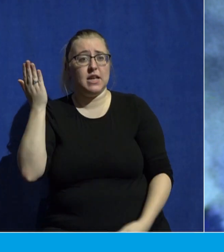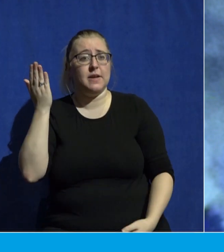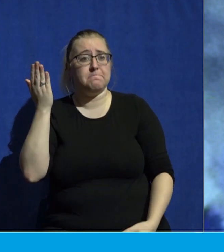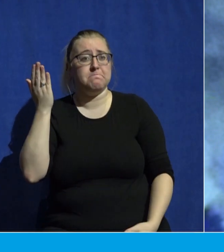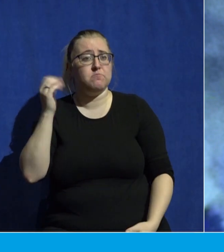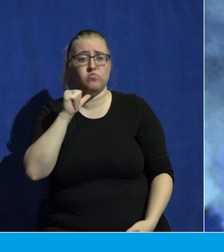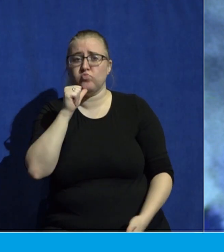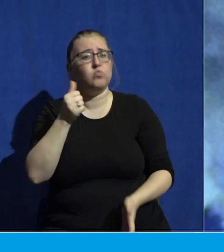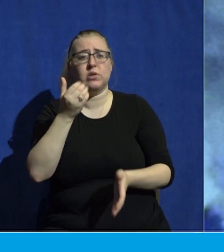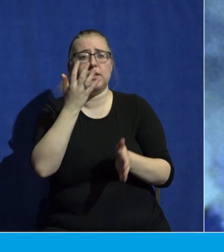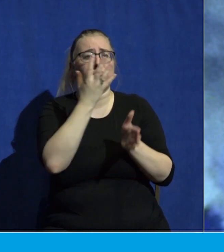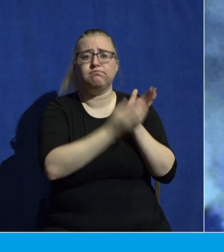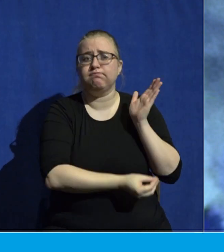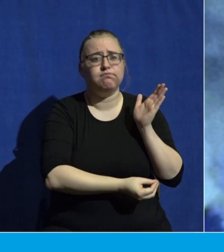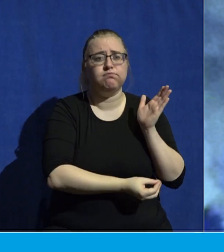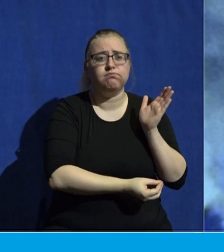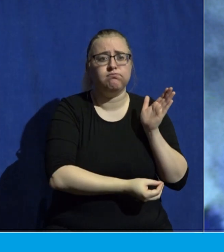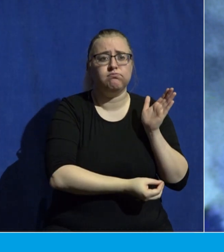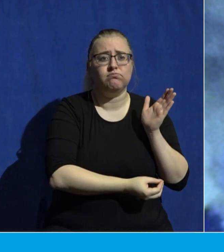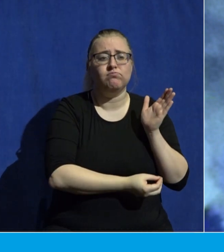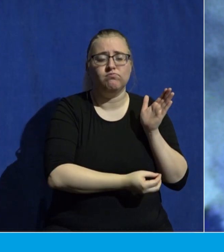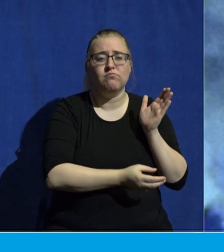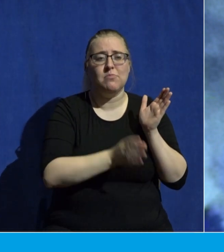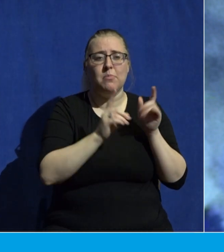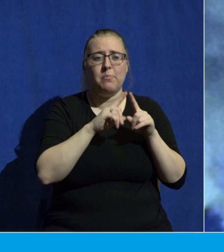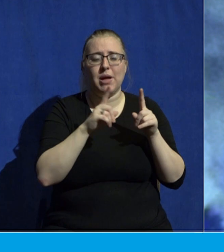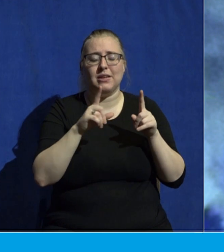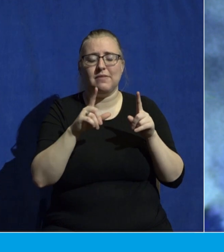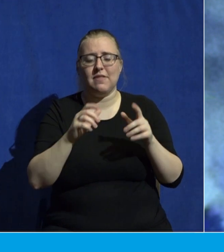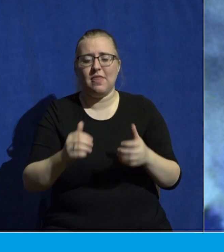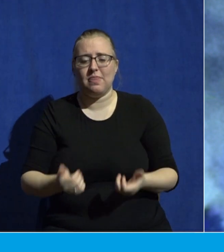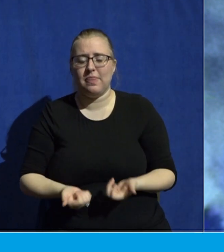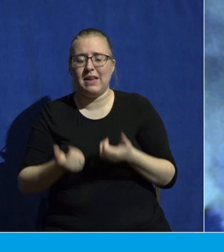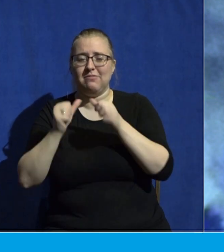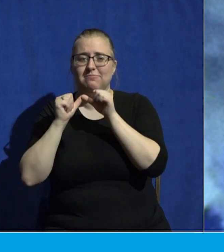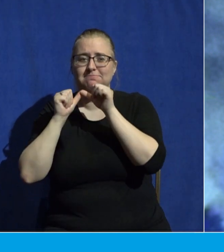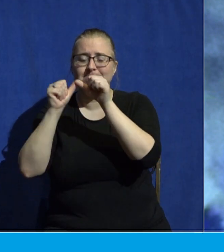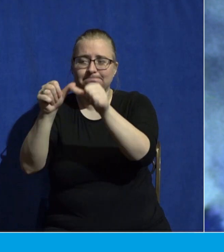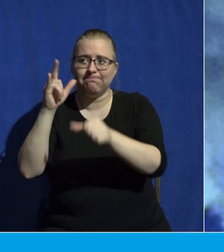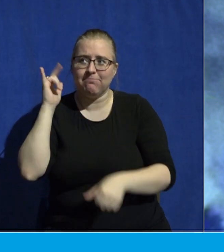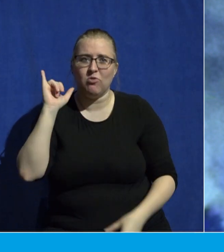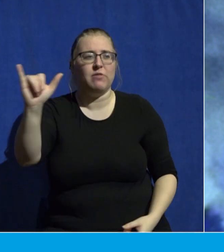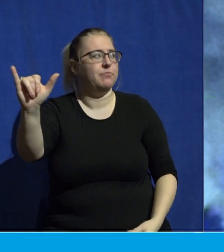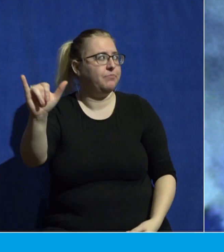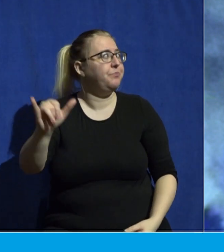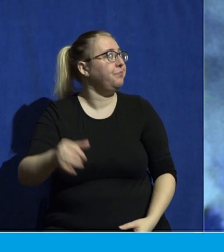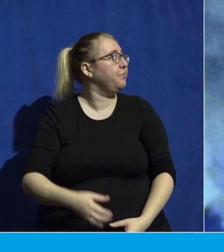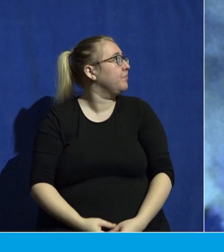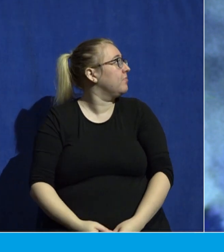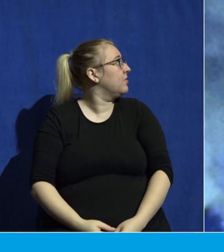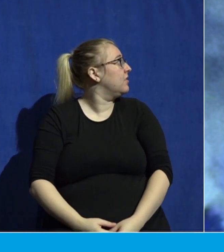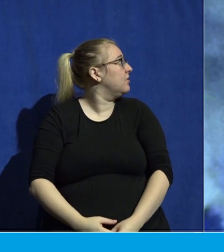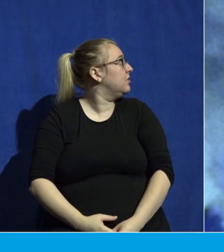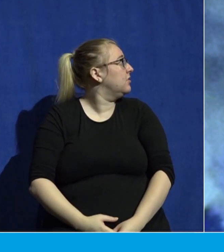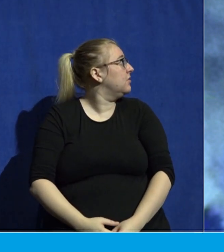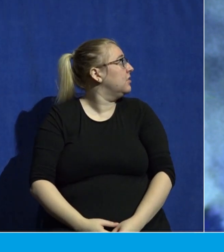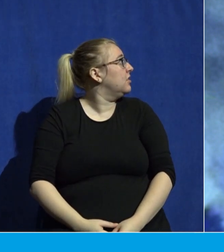perish but have everlasting life. You know what's amazing about this verse?